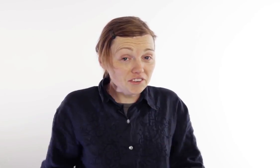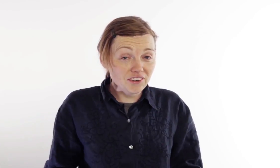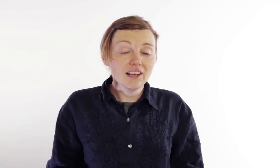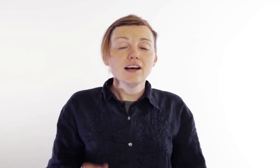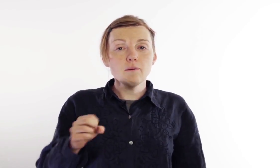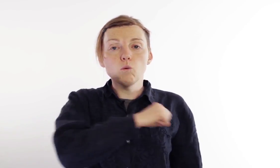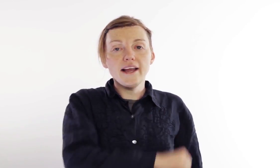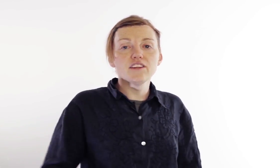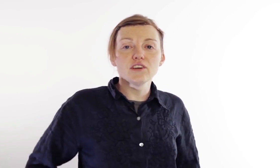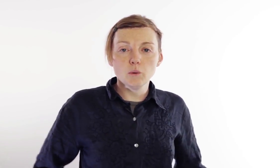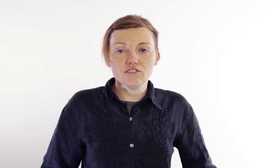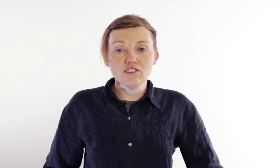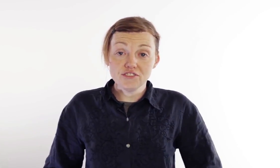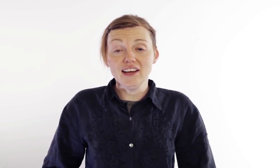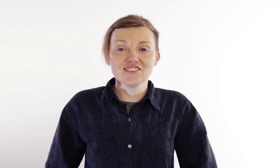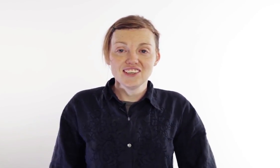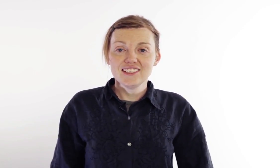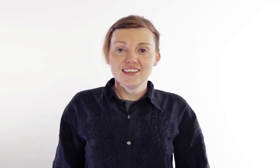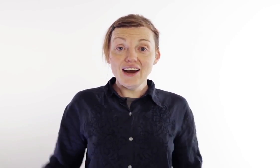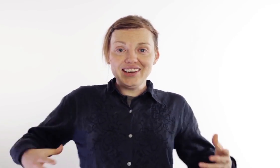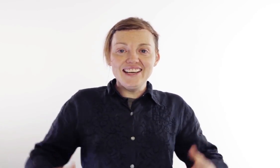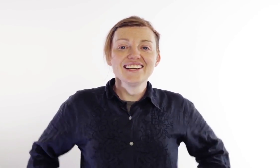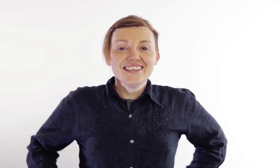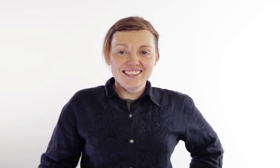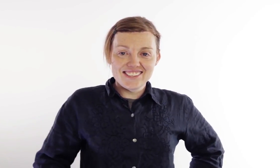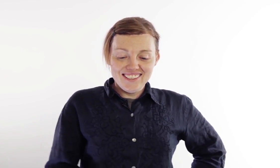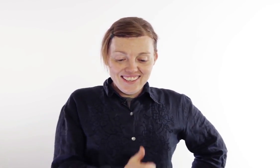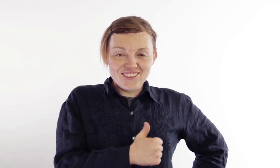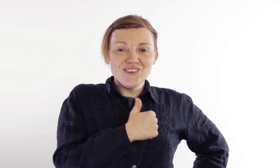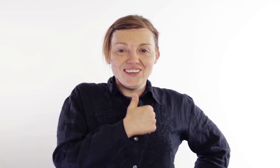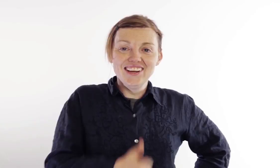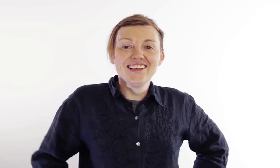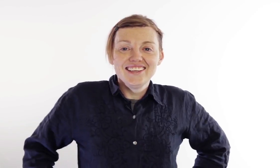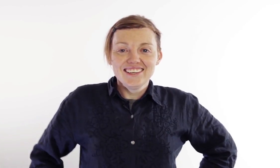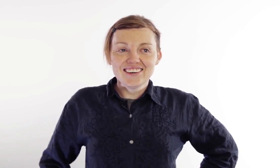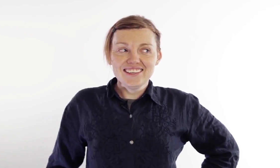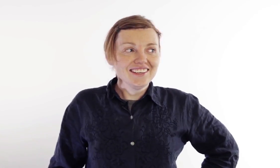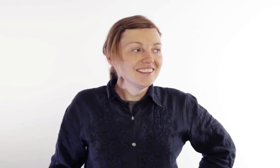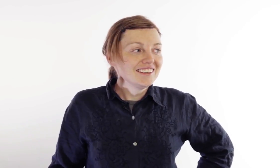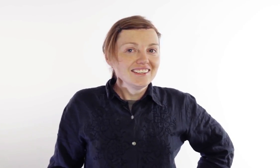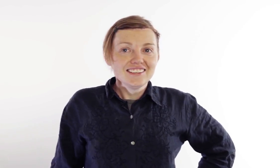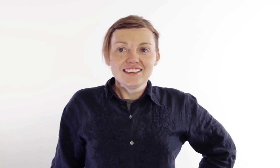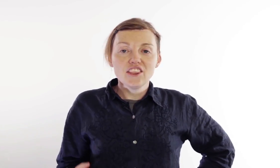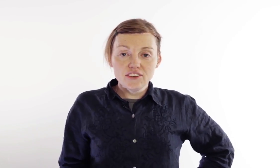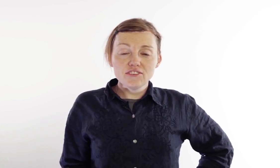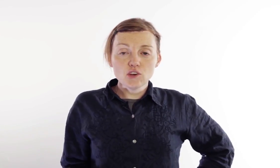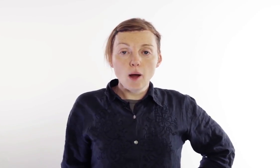question about why answering questions sucks. Irony. It's cool. Right? This is a